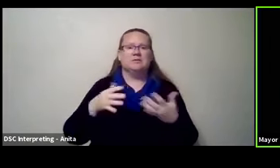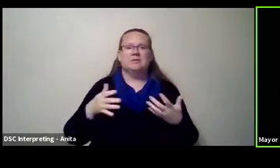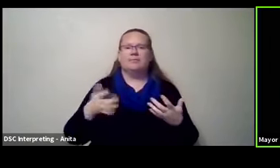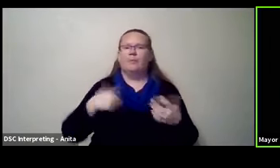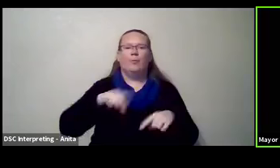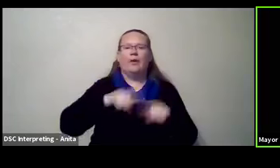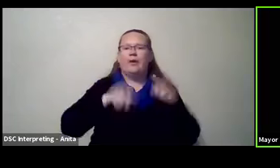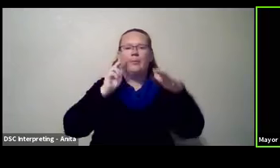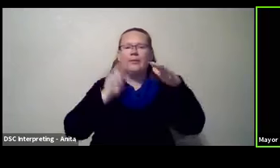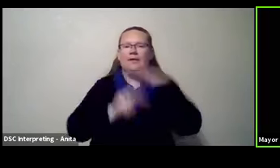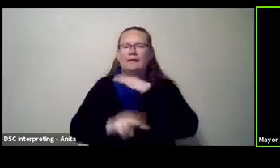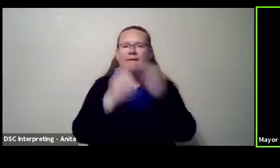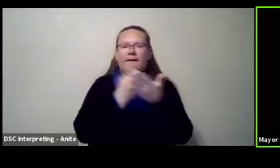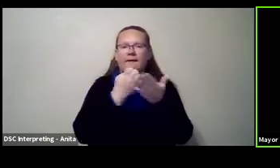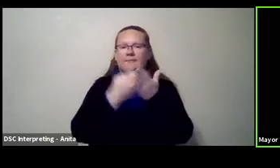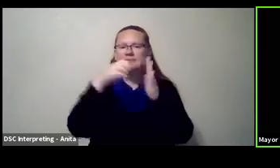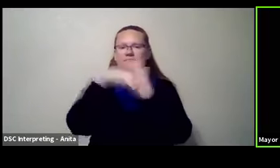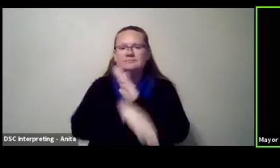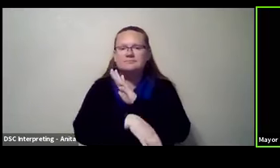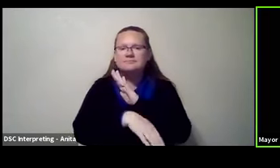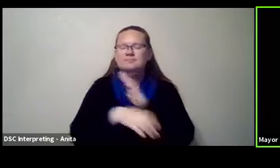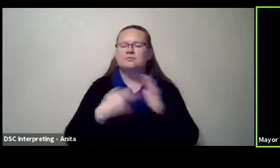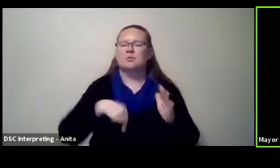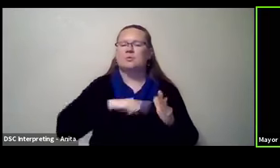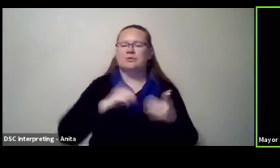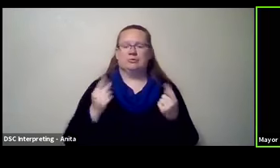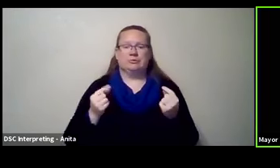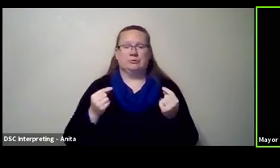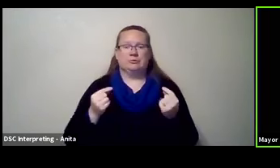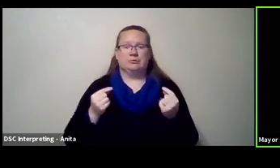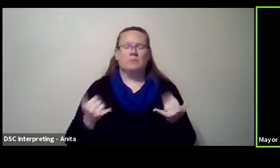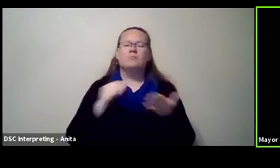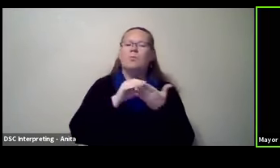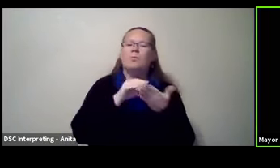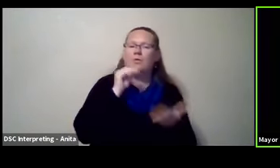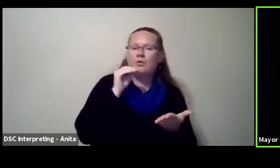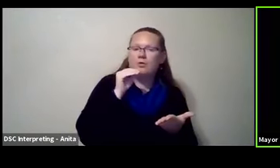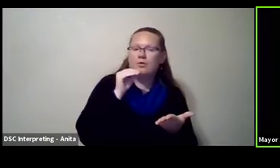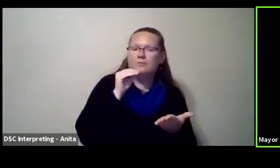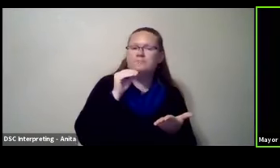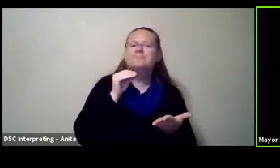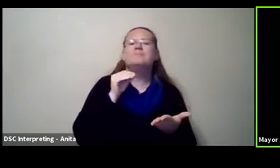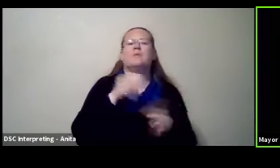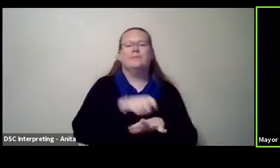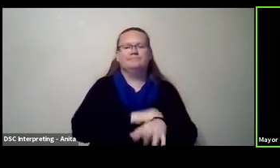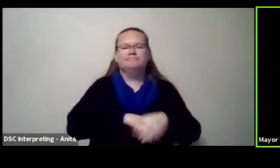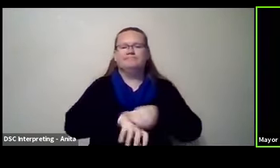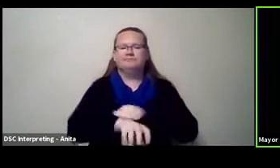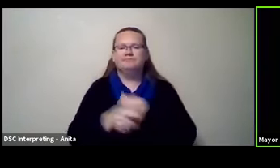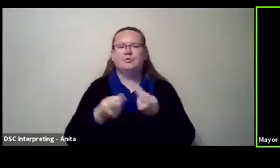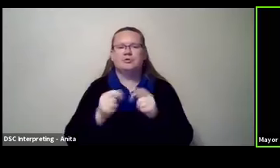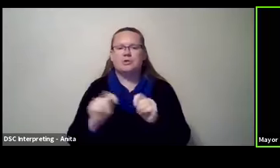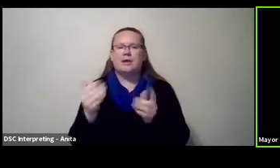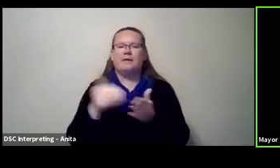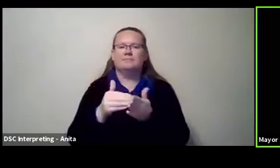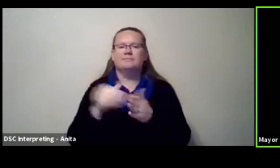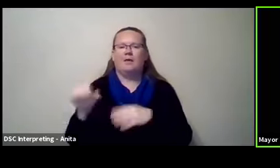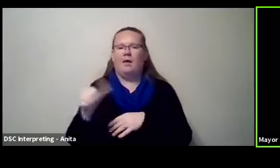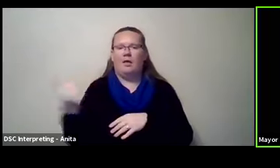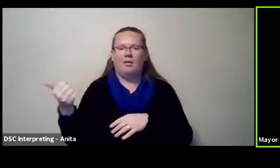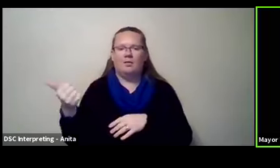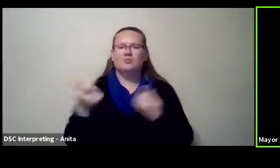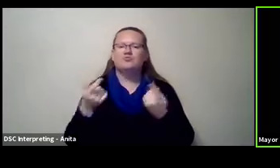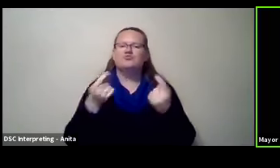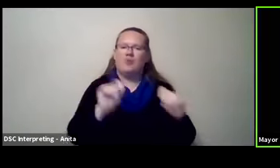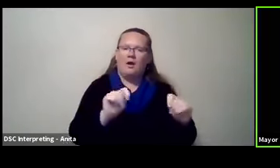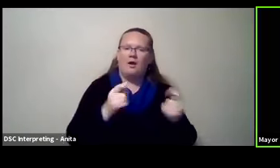but it happened. And you know what we do, we learn from it, pick ourselves up off the ground, dust ourselves off and try something else. We're going to keep throwing things up at the